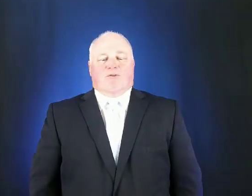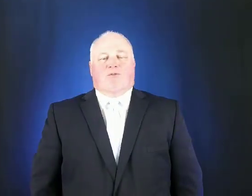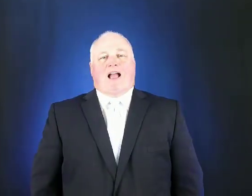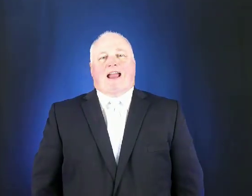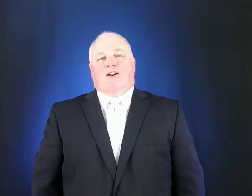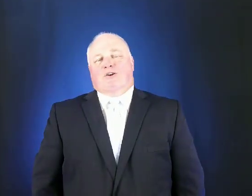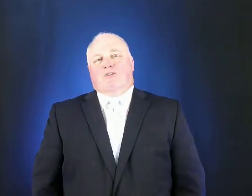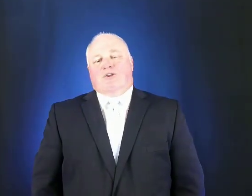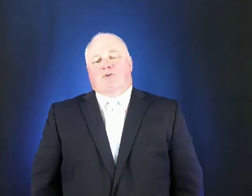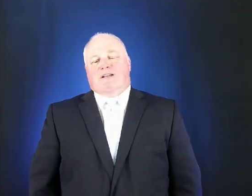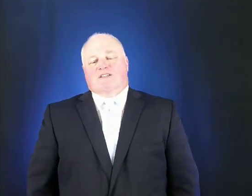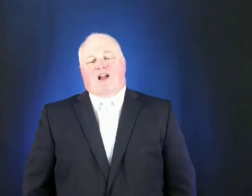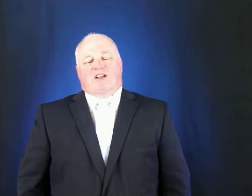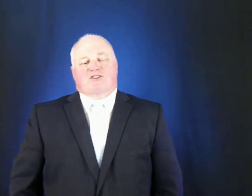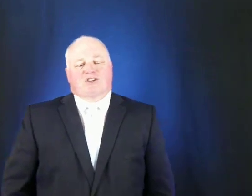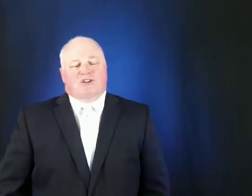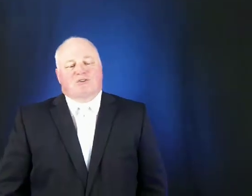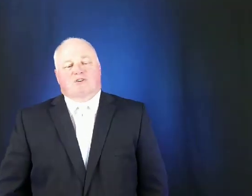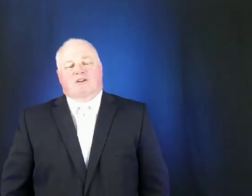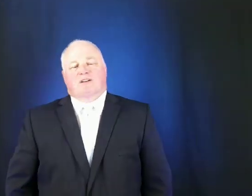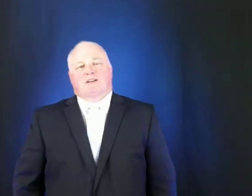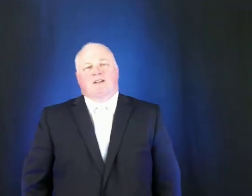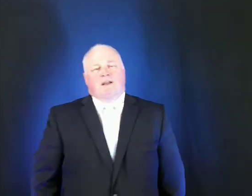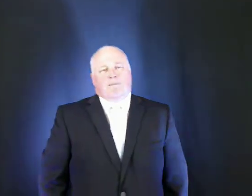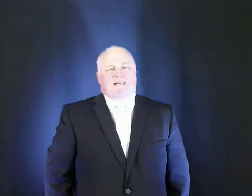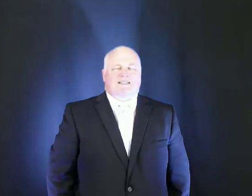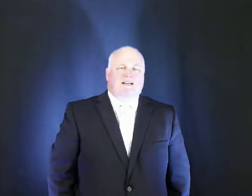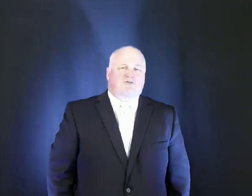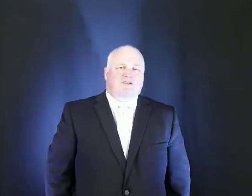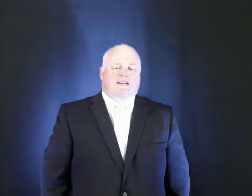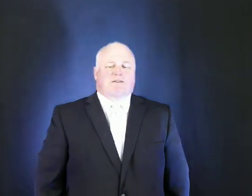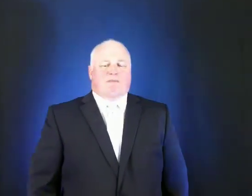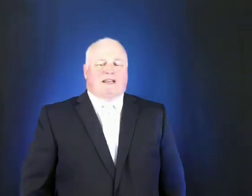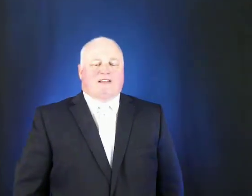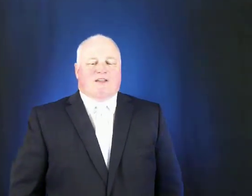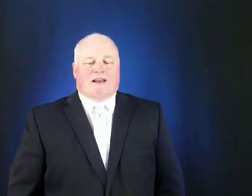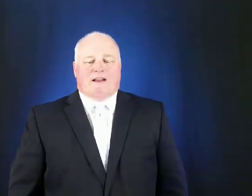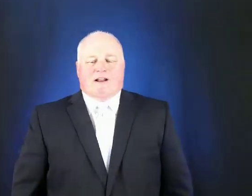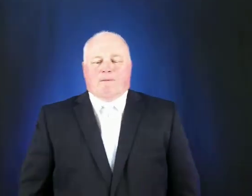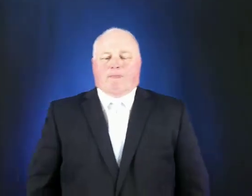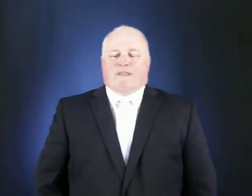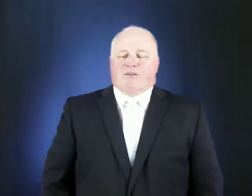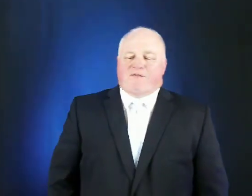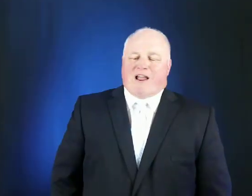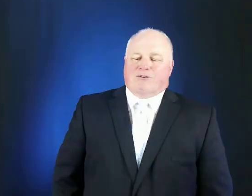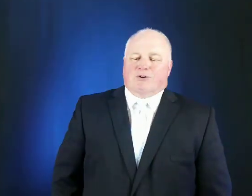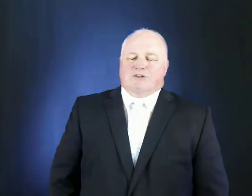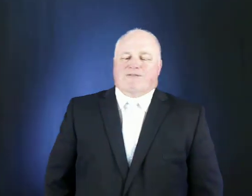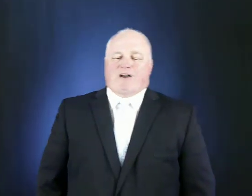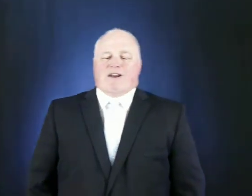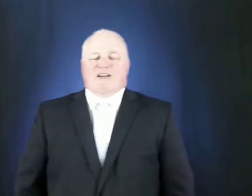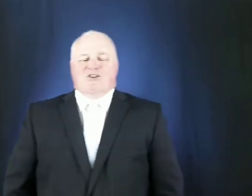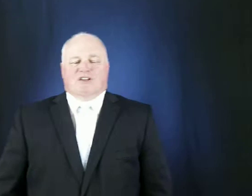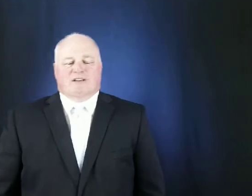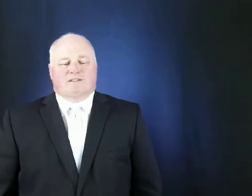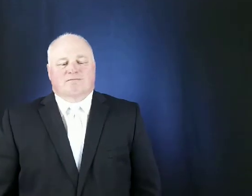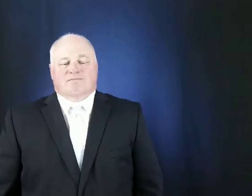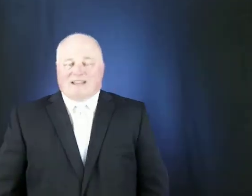right under the u.s constitution but it's interesting to me that the founders of our nation they